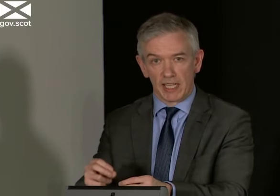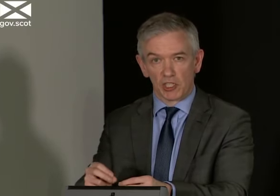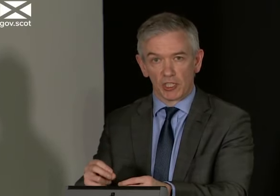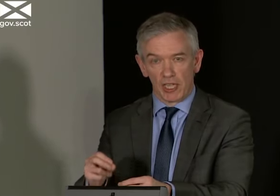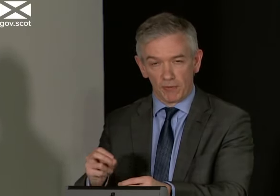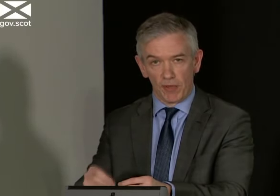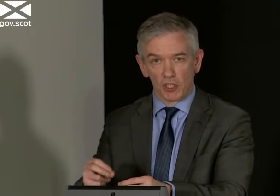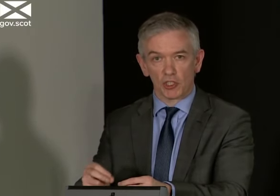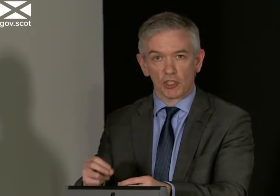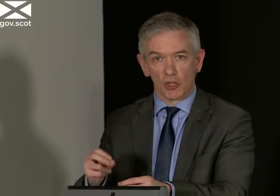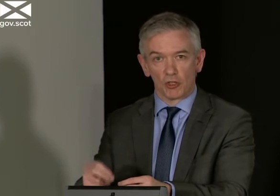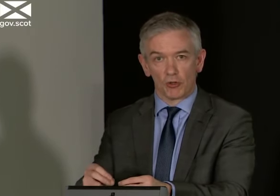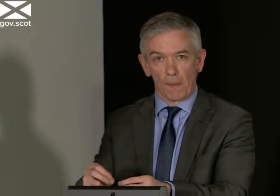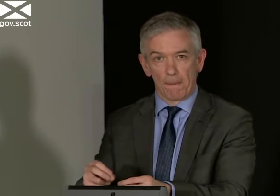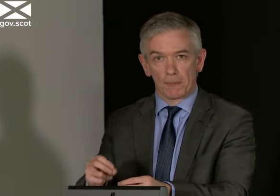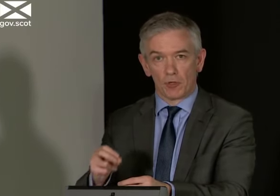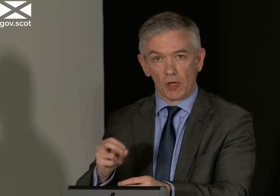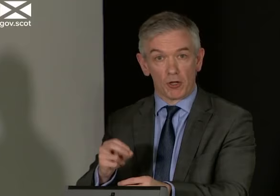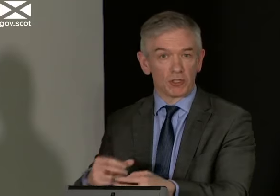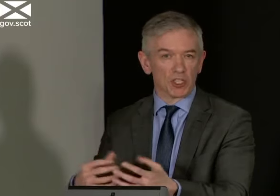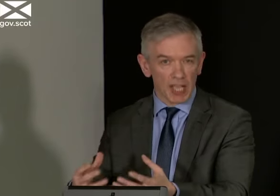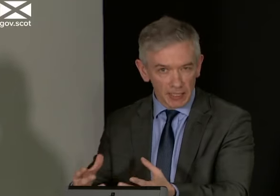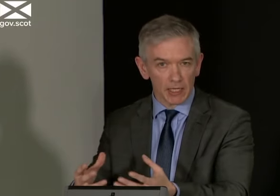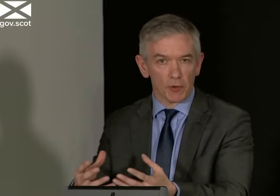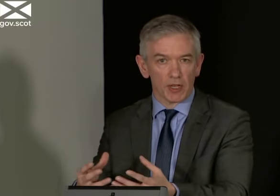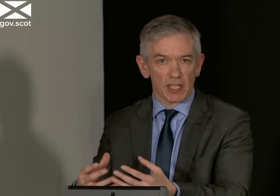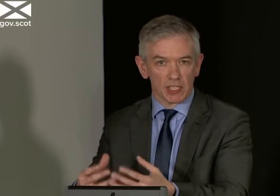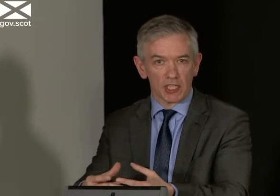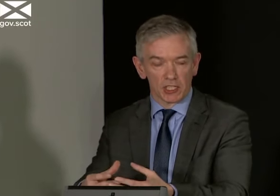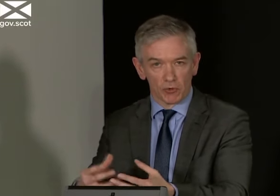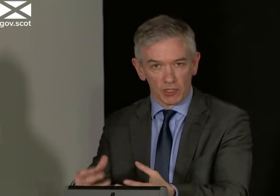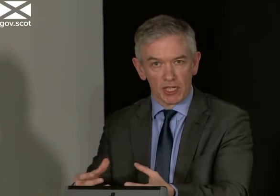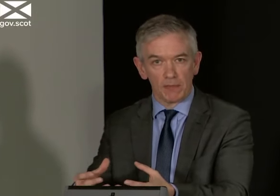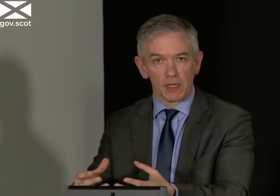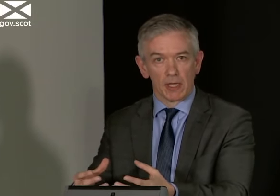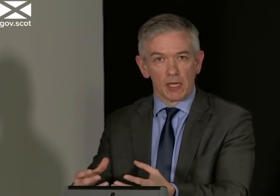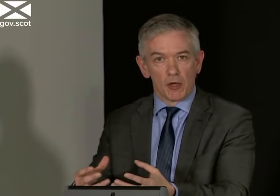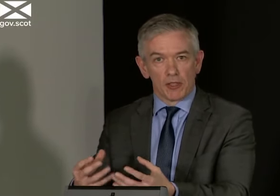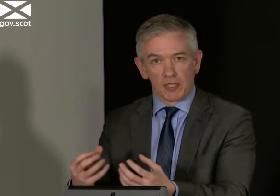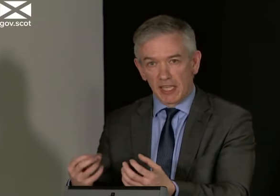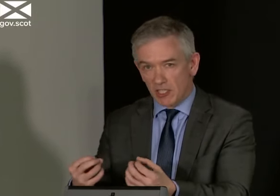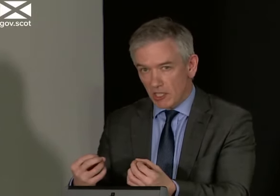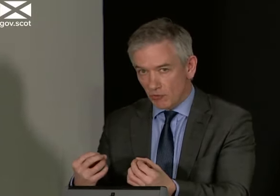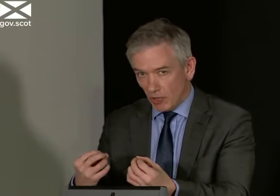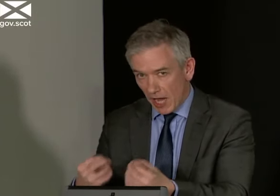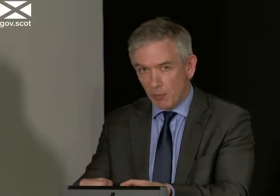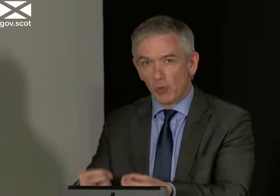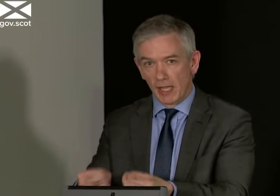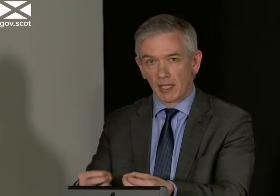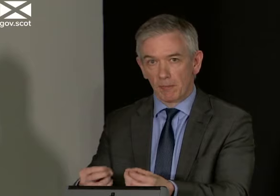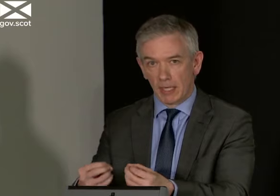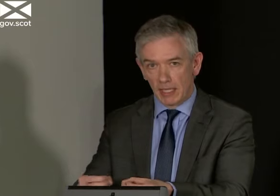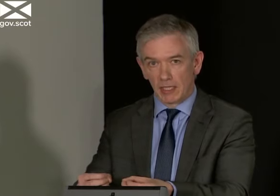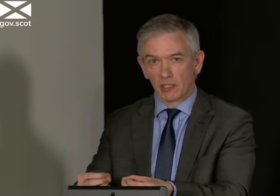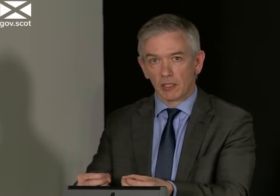is actually infectious or not. Now, our understanding about that is increasing all the time. The test still isn't reliable